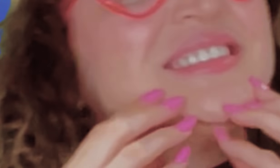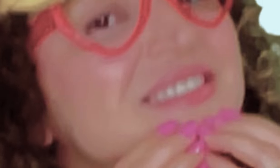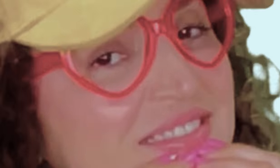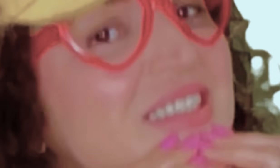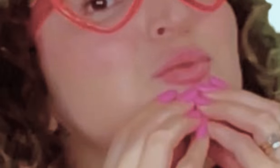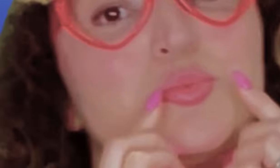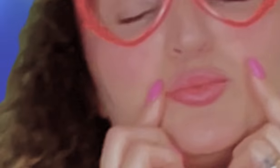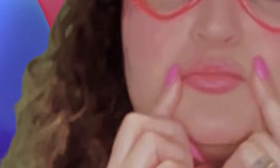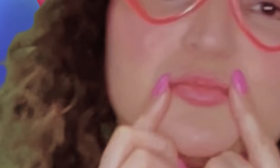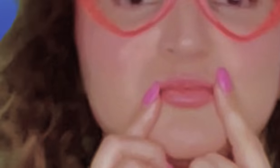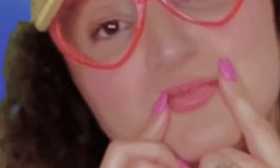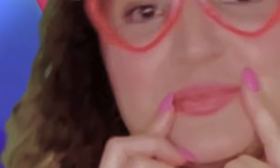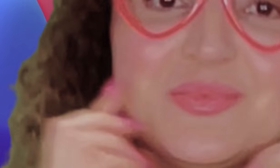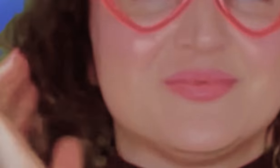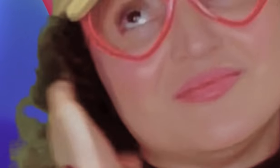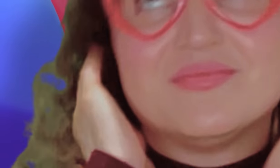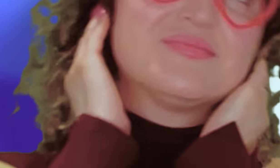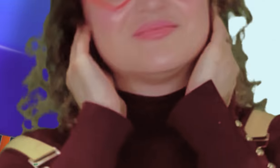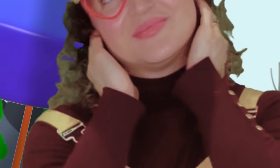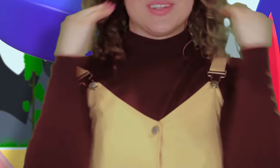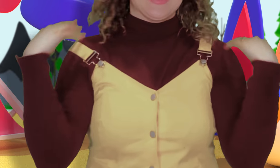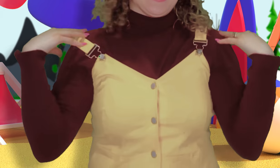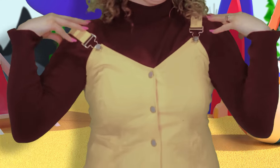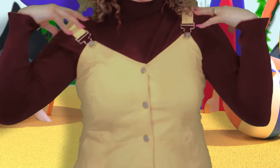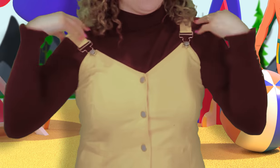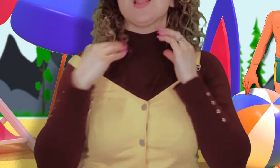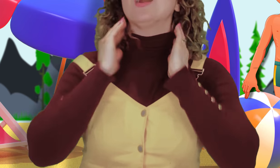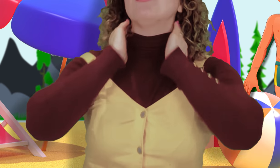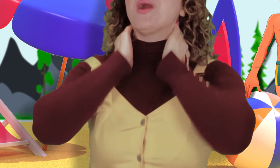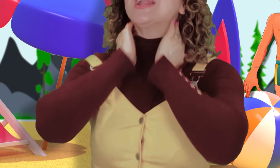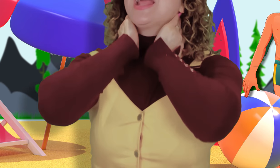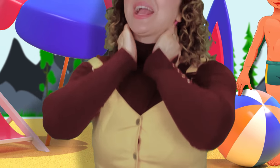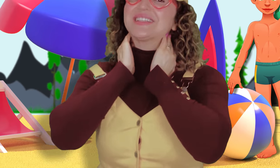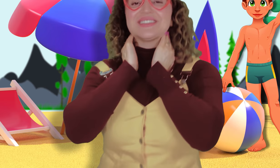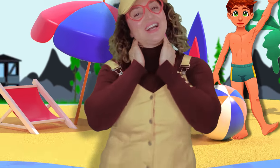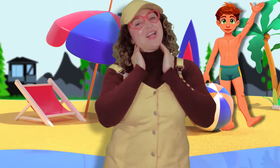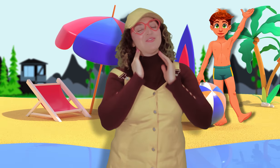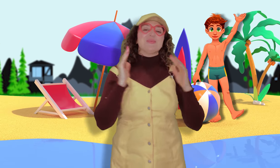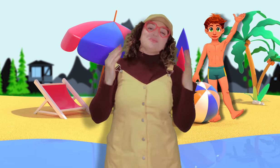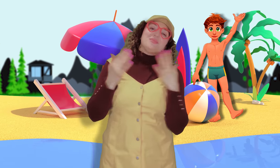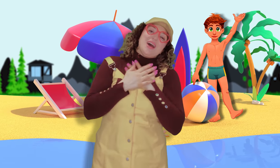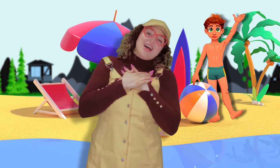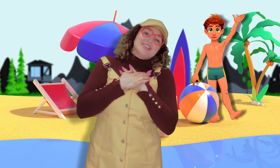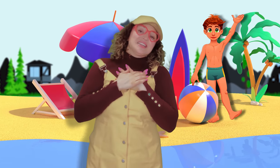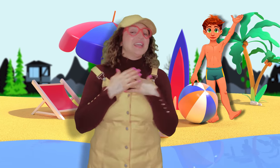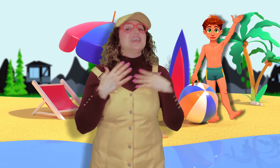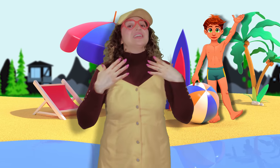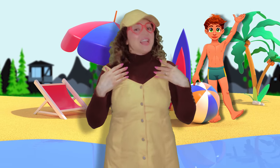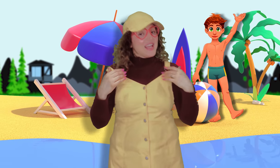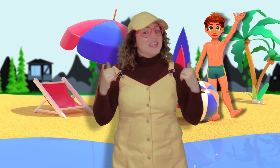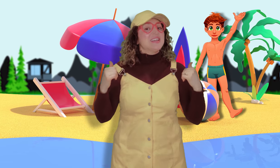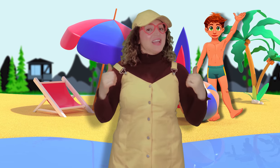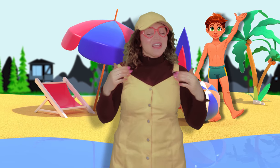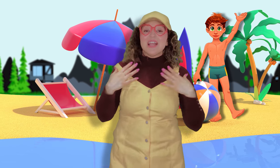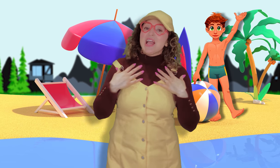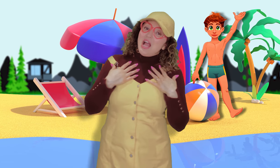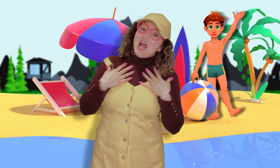lips, my head, I love my shoulders, I love my neck I love my body, yeah, yeah, I